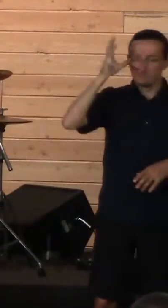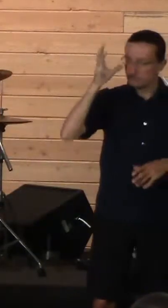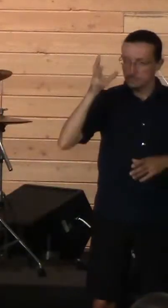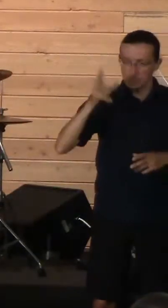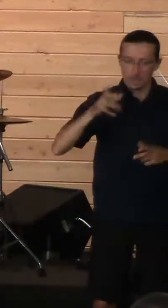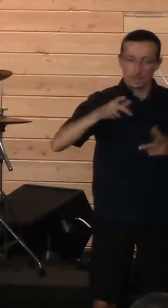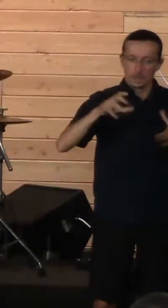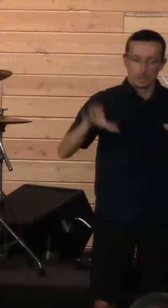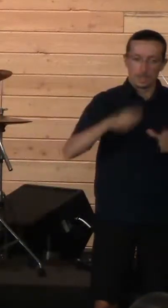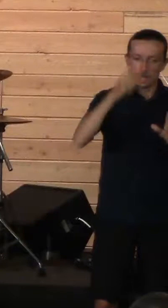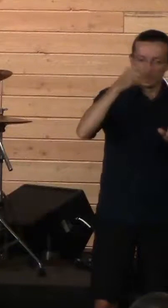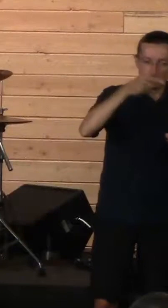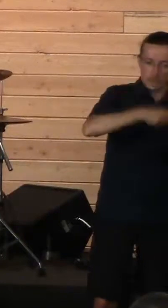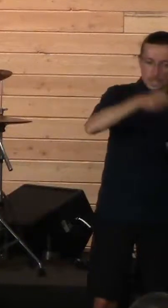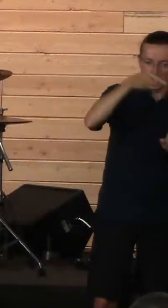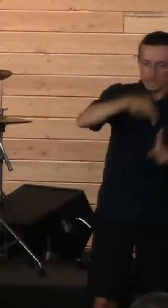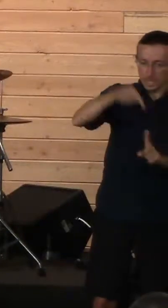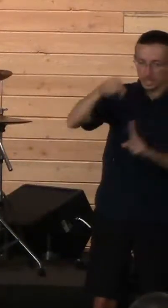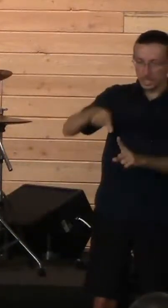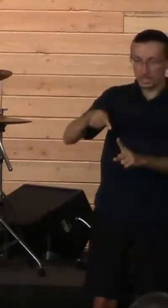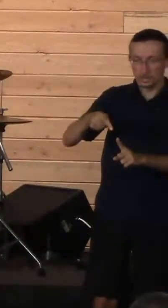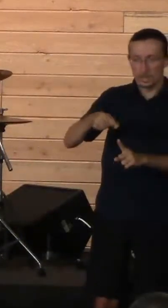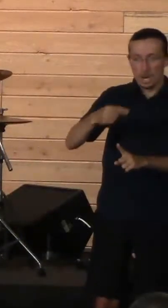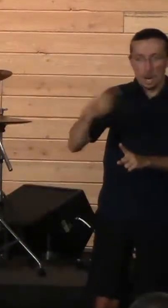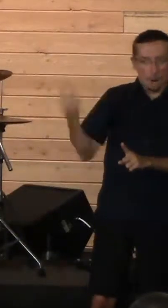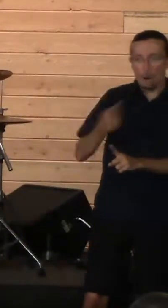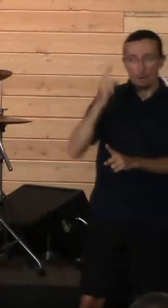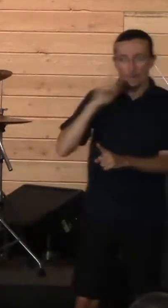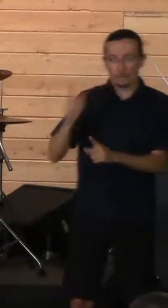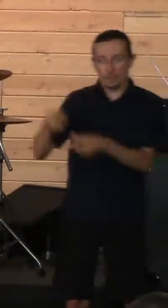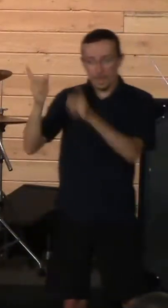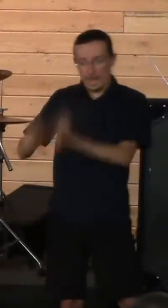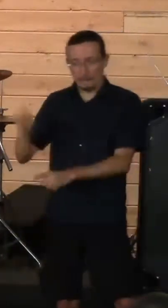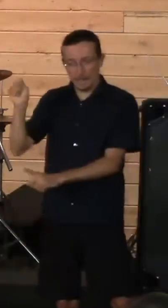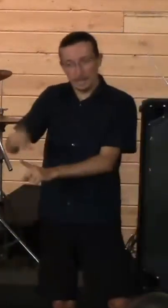result is always this. And that's just not true in life.